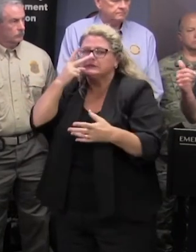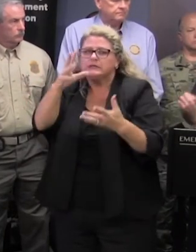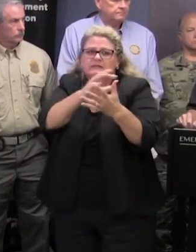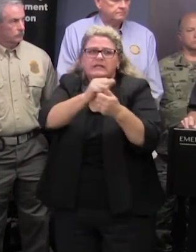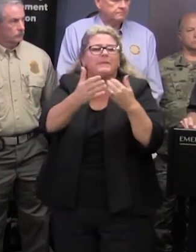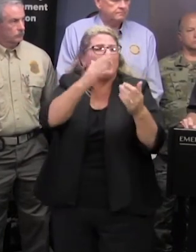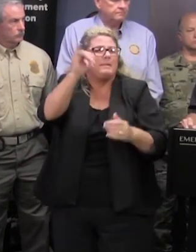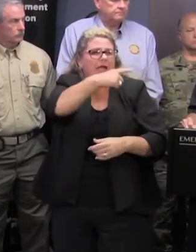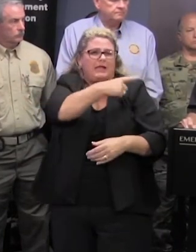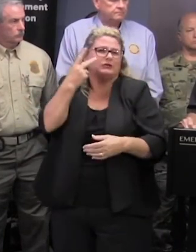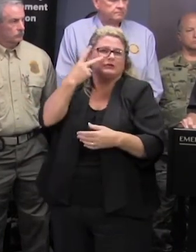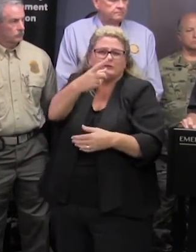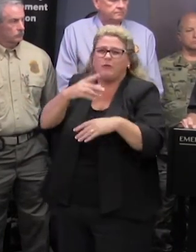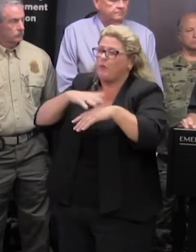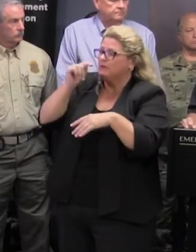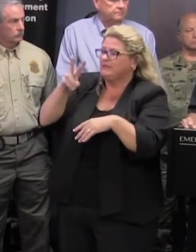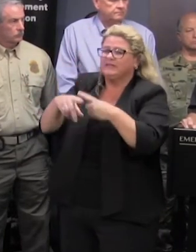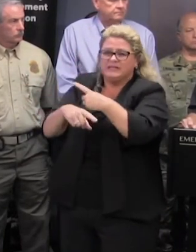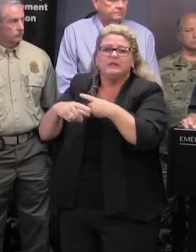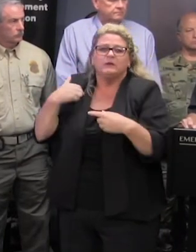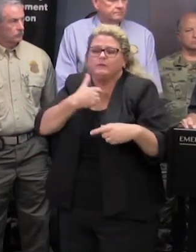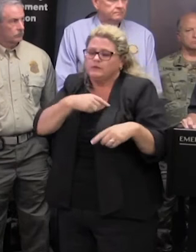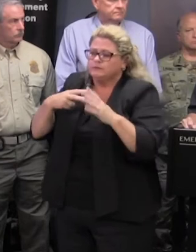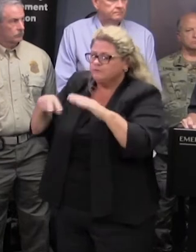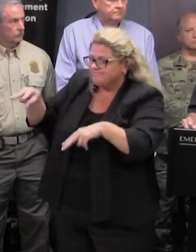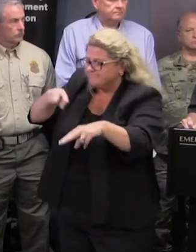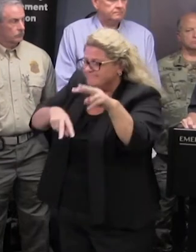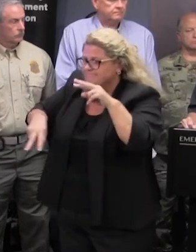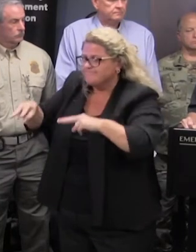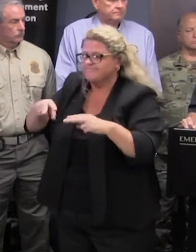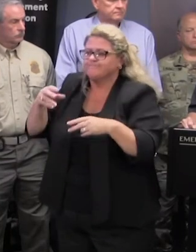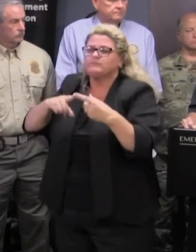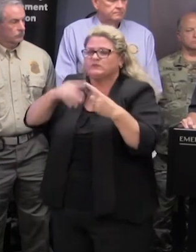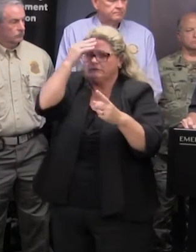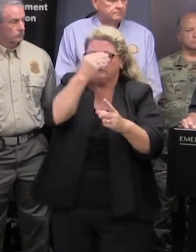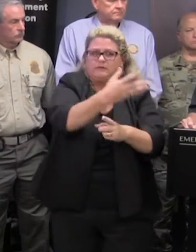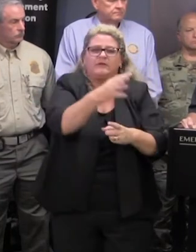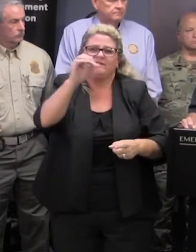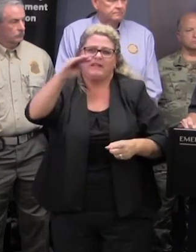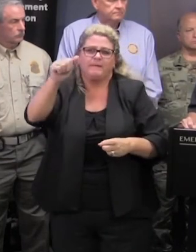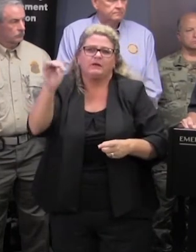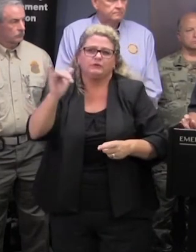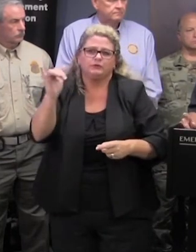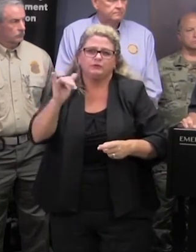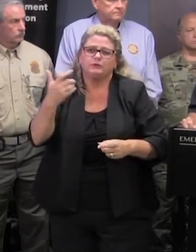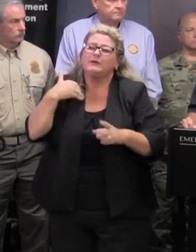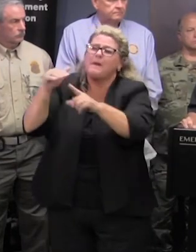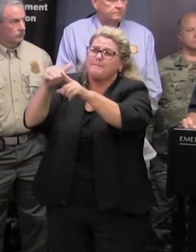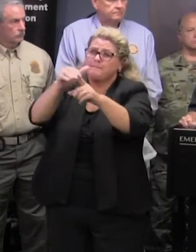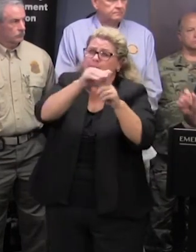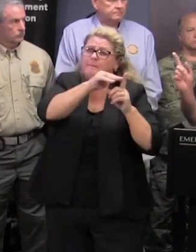to what the governor showed us here earlier uh so that we can provide that information to fema as well and just a final reminder uh